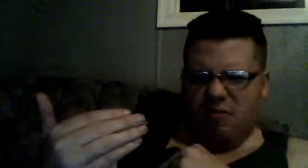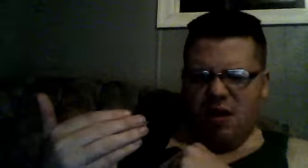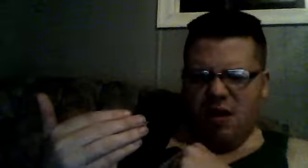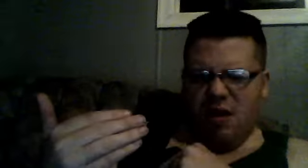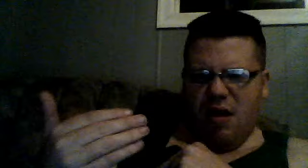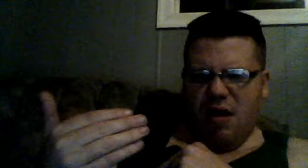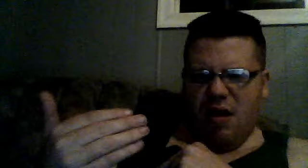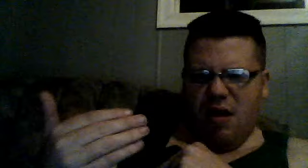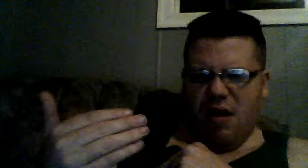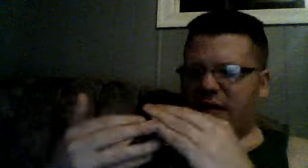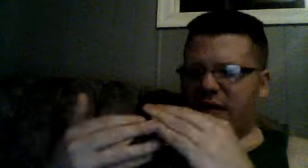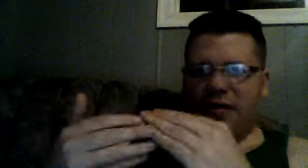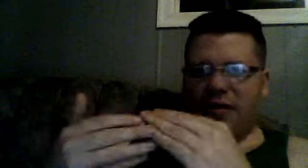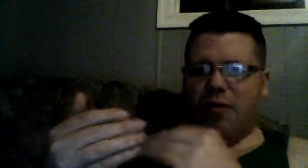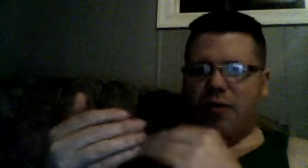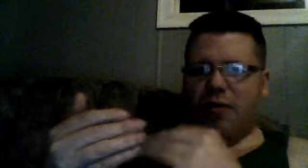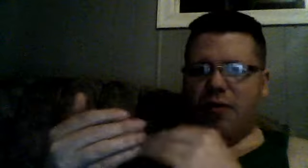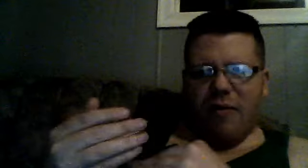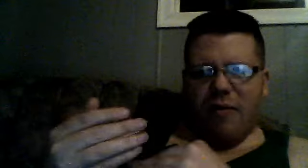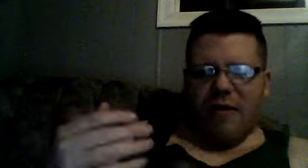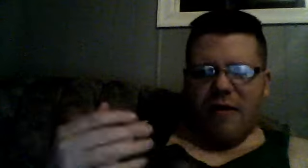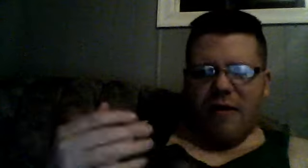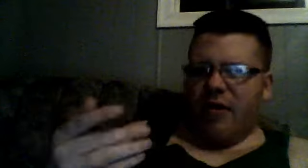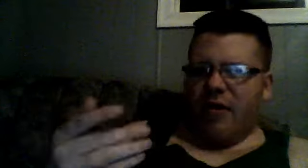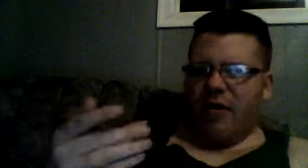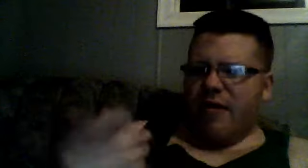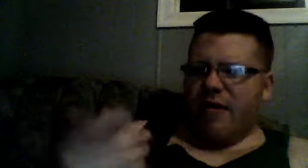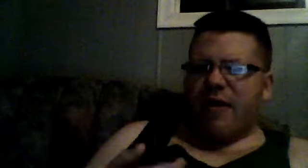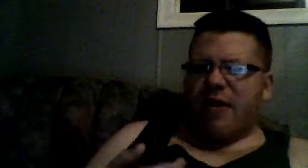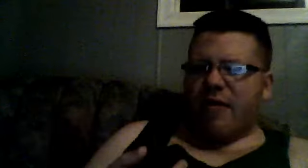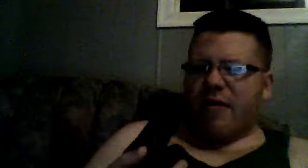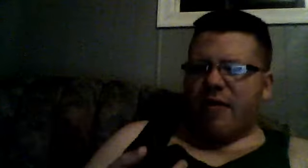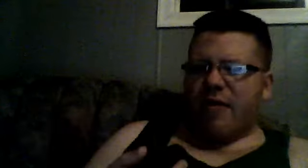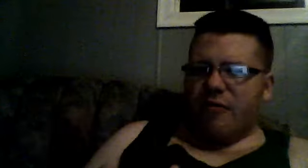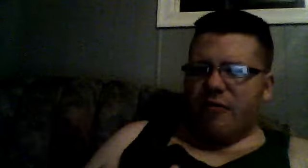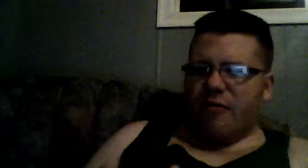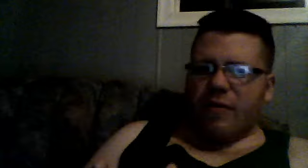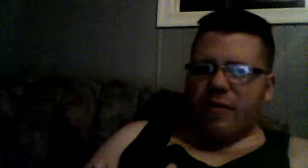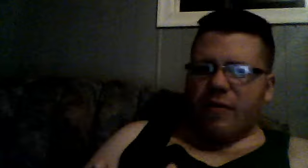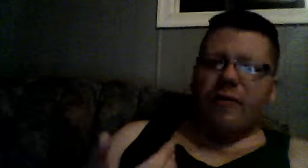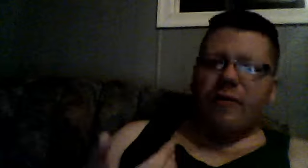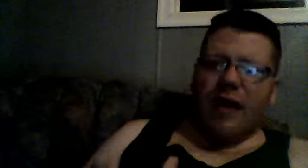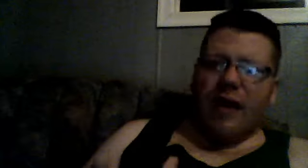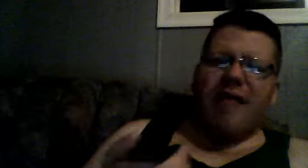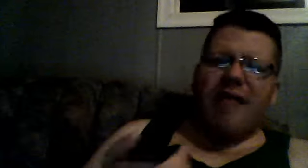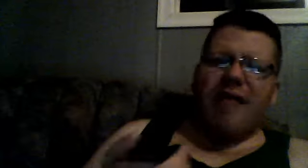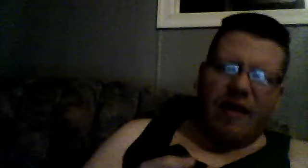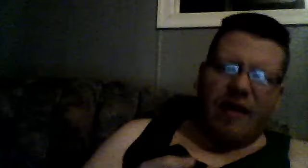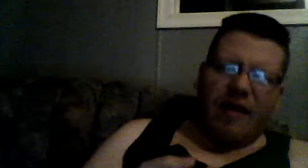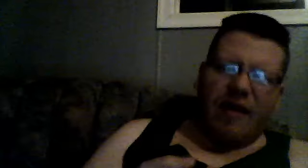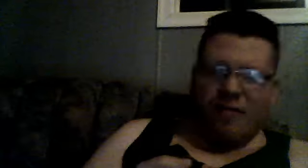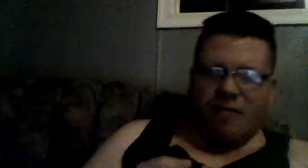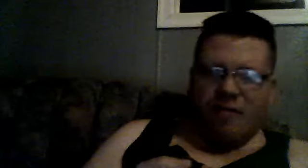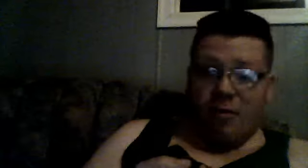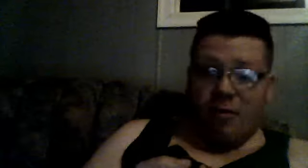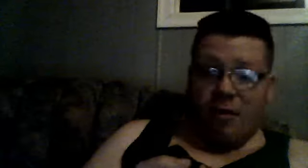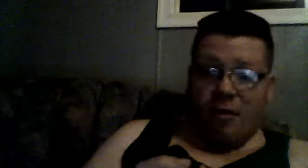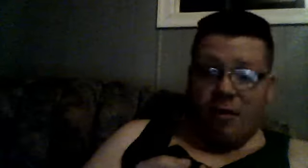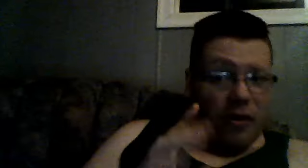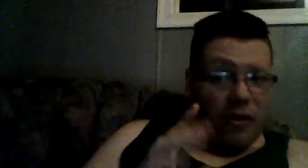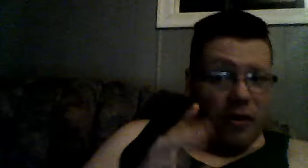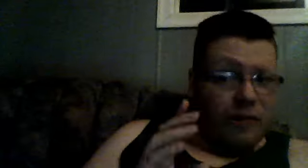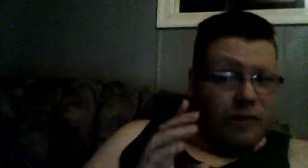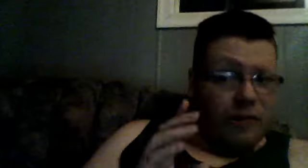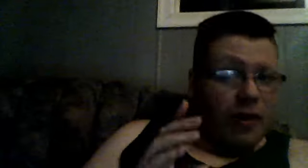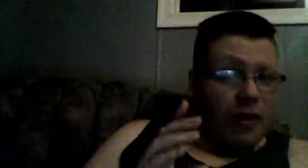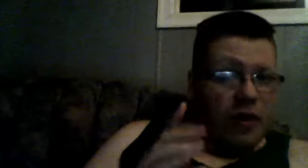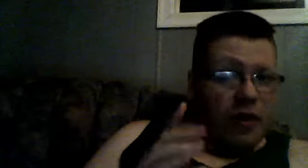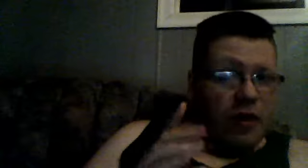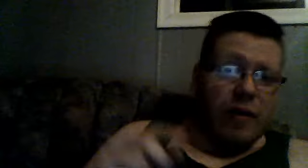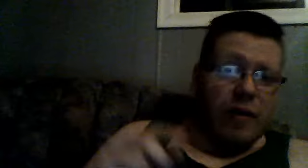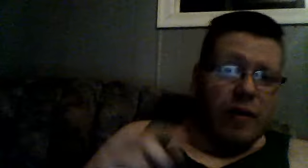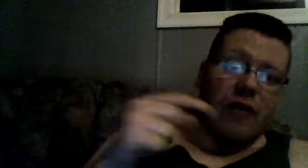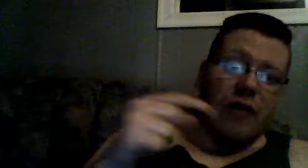and, and, one episode, I think of the, from the, the last decade, not only the one from Nickelodeon, I meant the original,